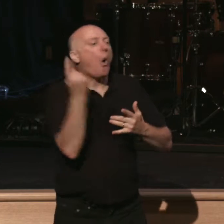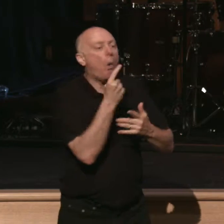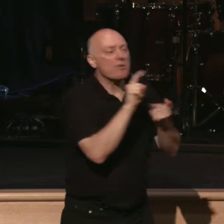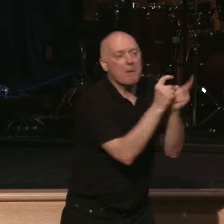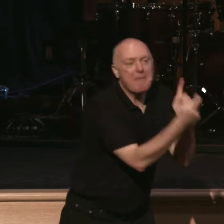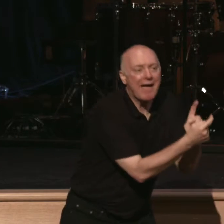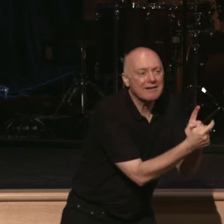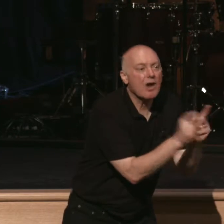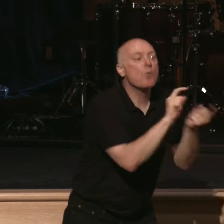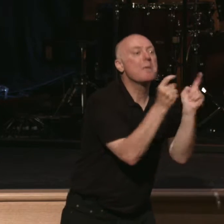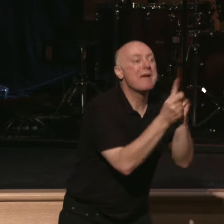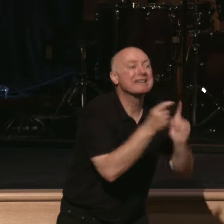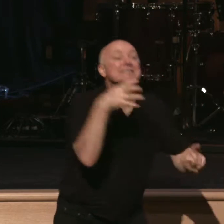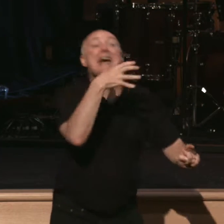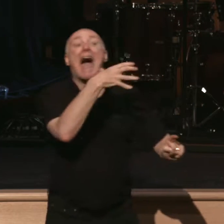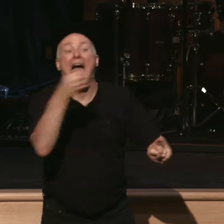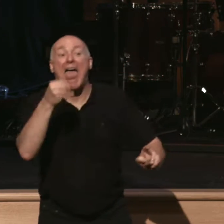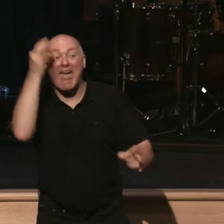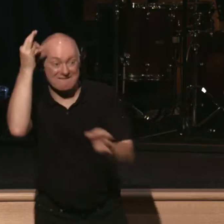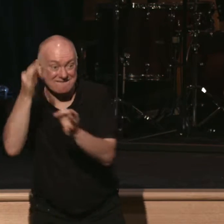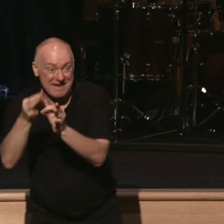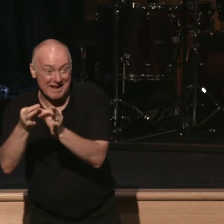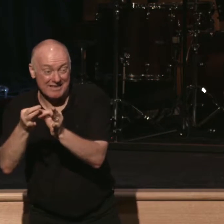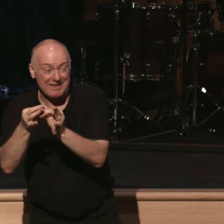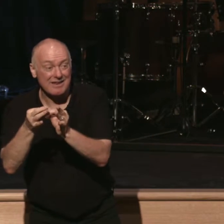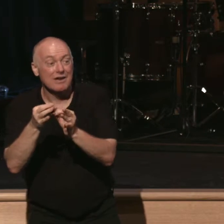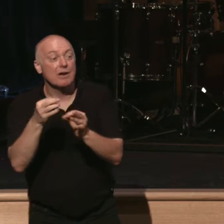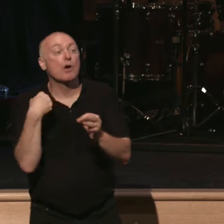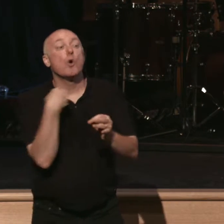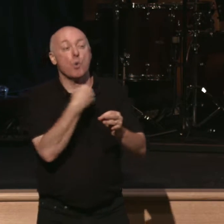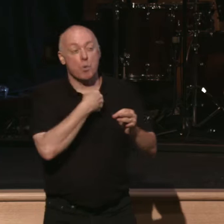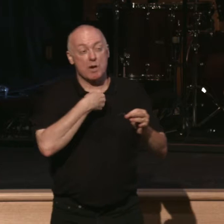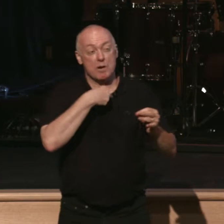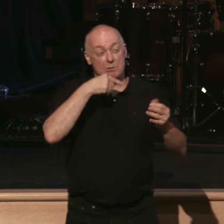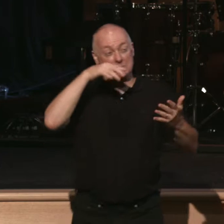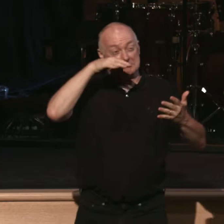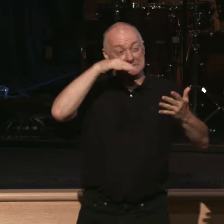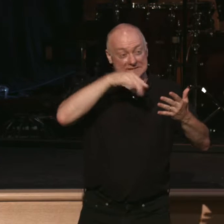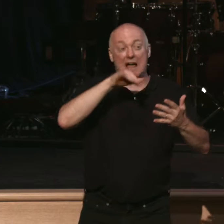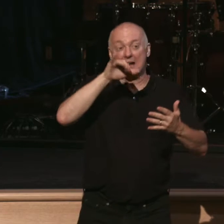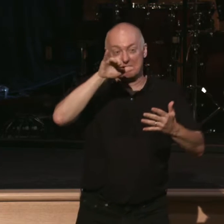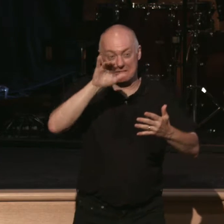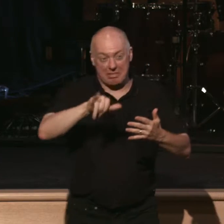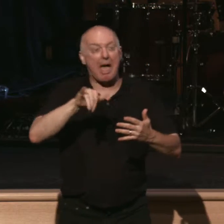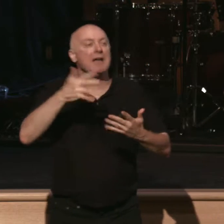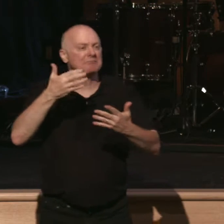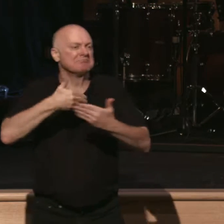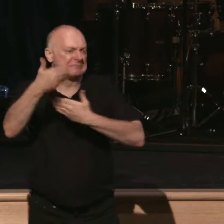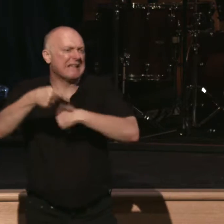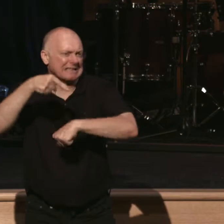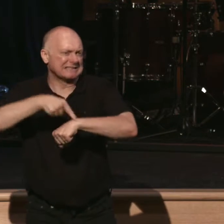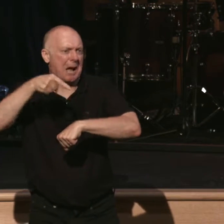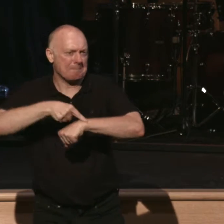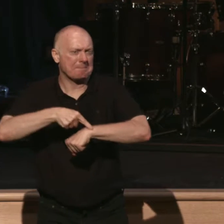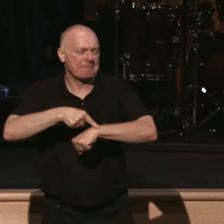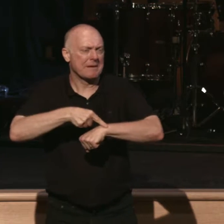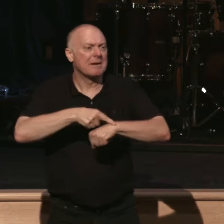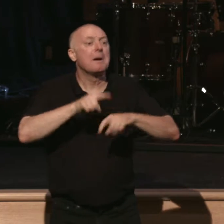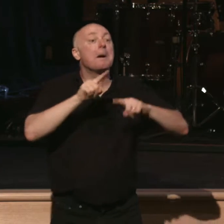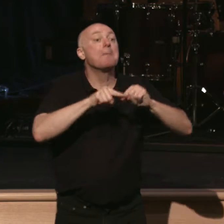It's repentance and faith. And that's what we'll be spending our time speaking about next time. But let's do